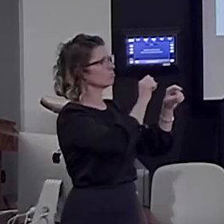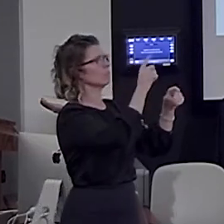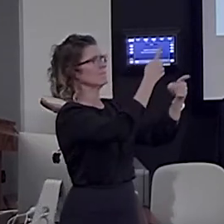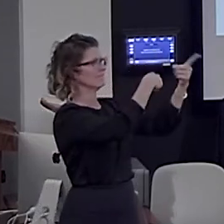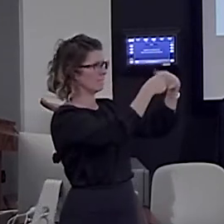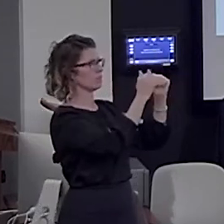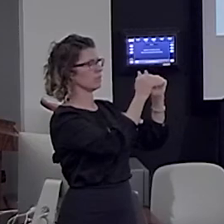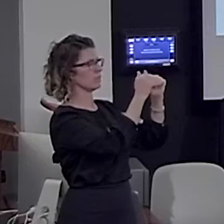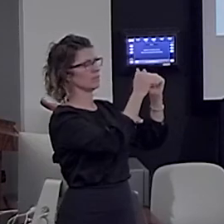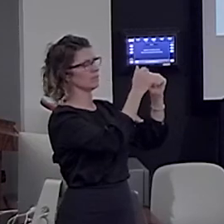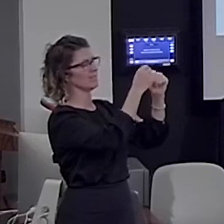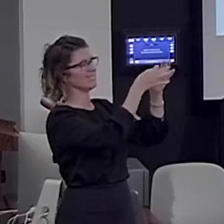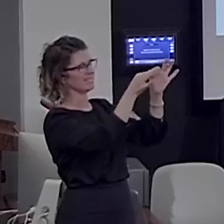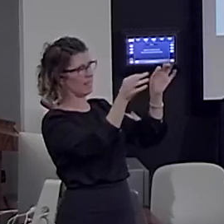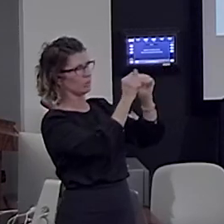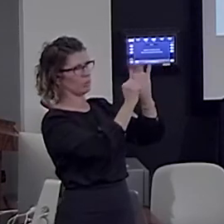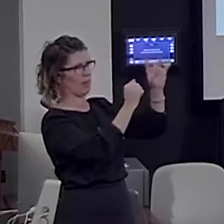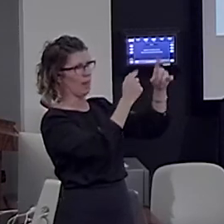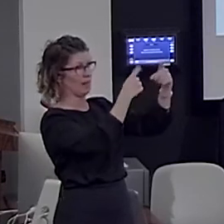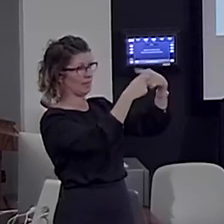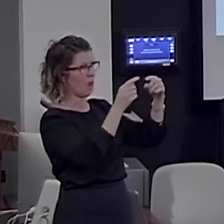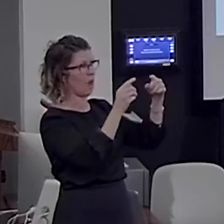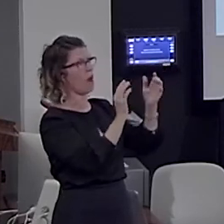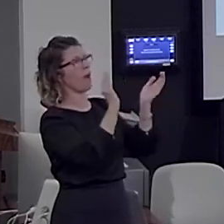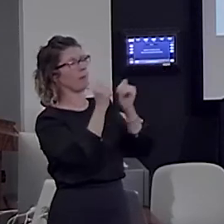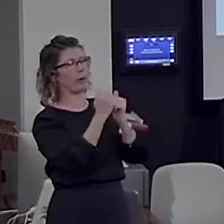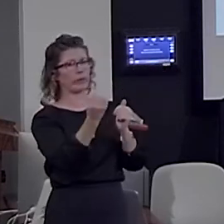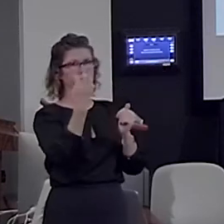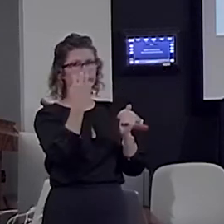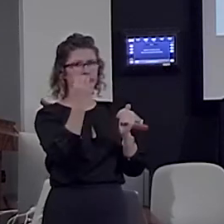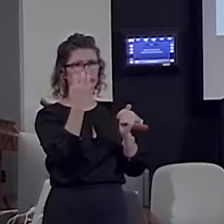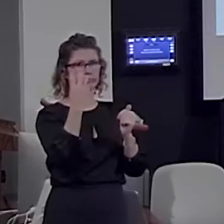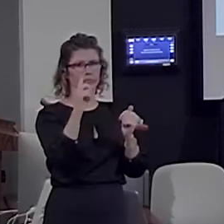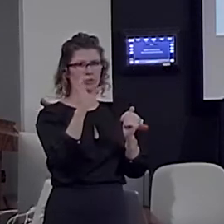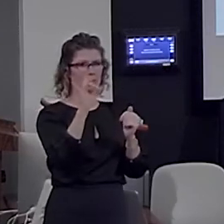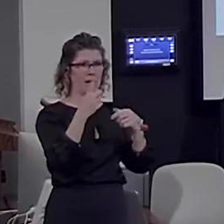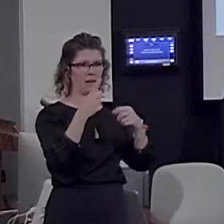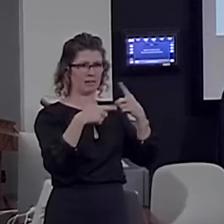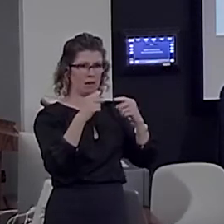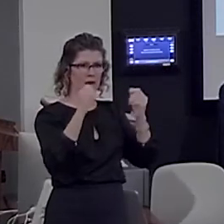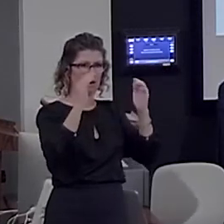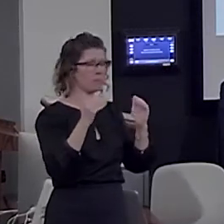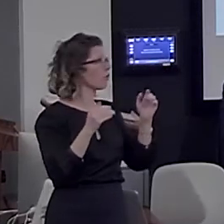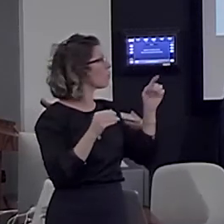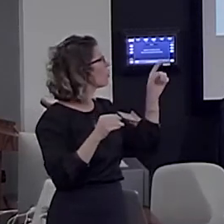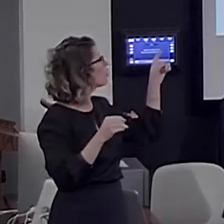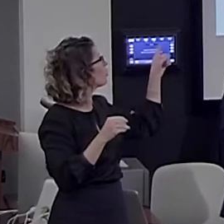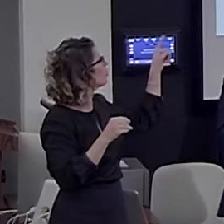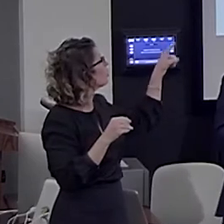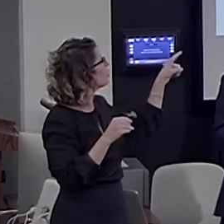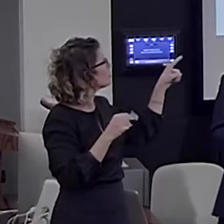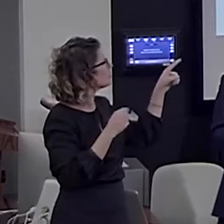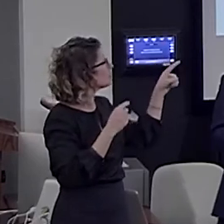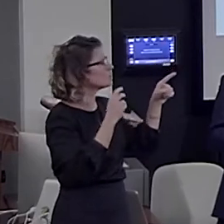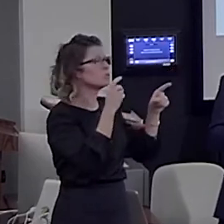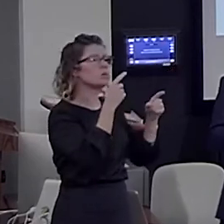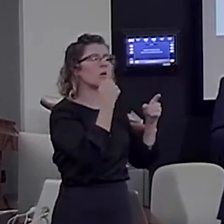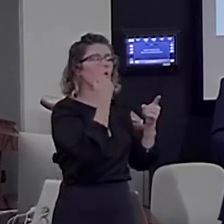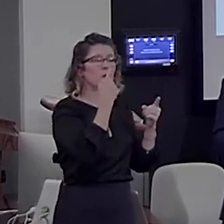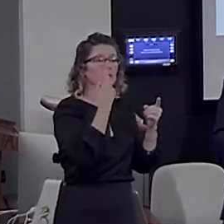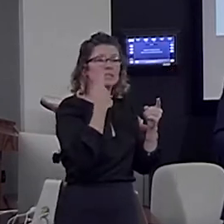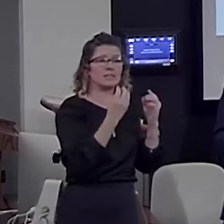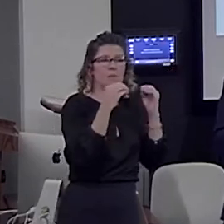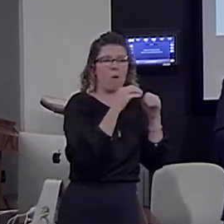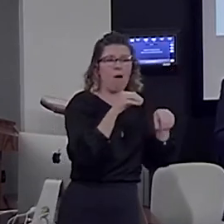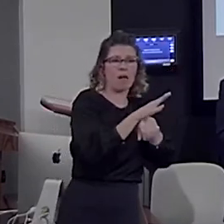And, I hope you can see that there is always a significant, although small effect, of the constituent structure of sign language in